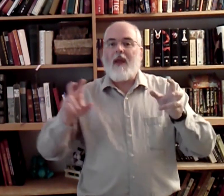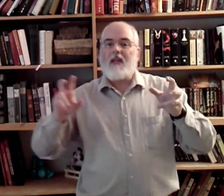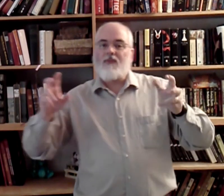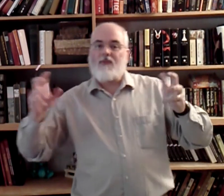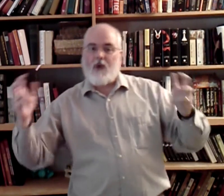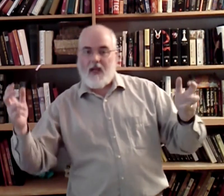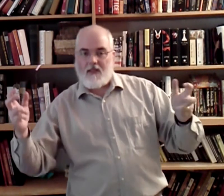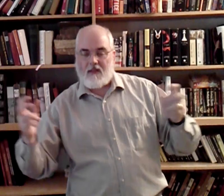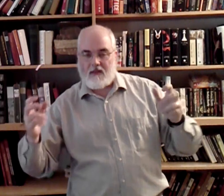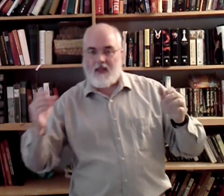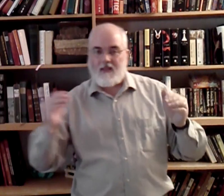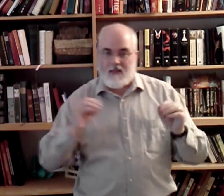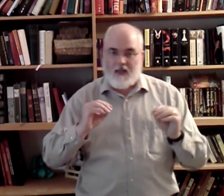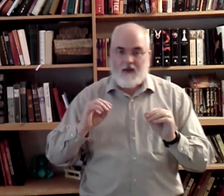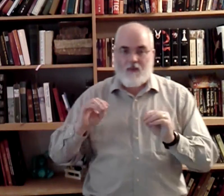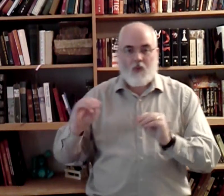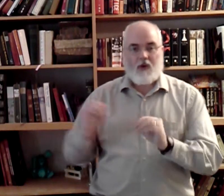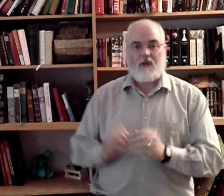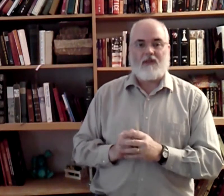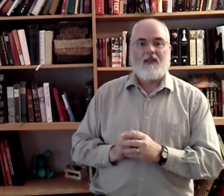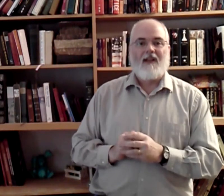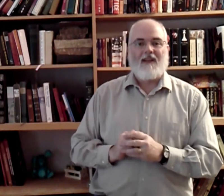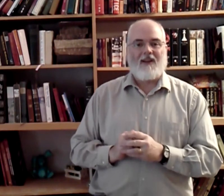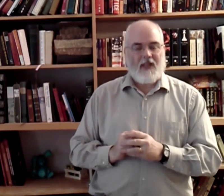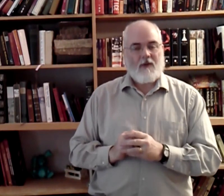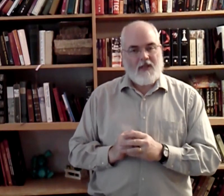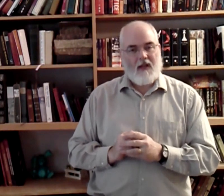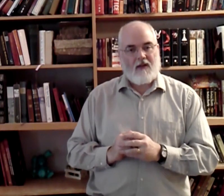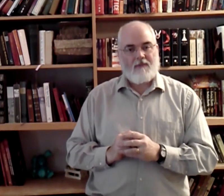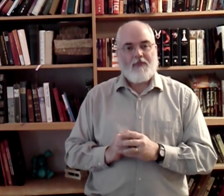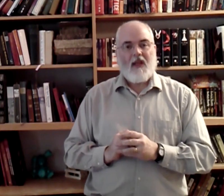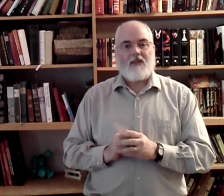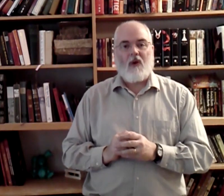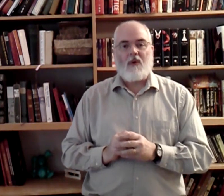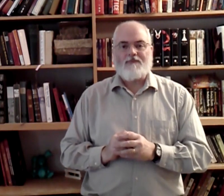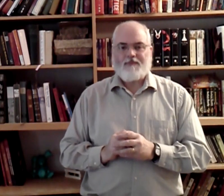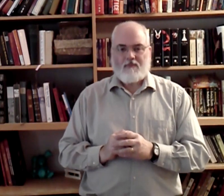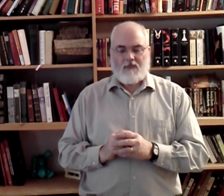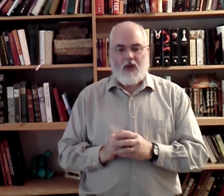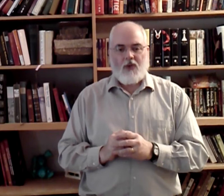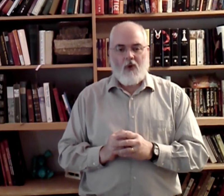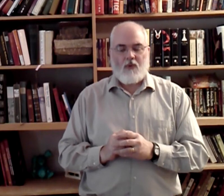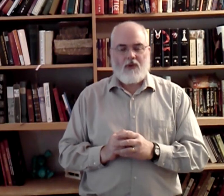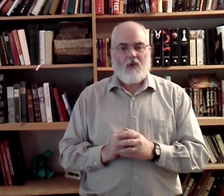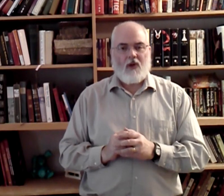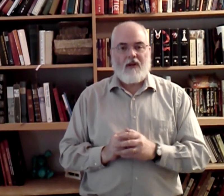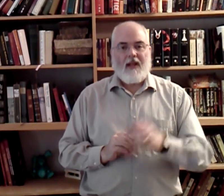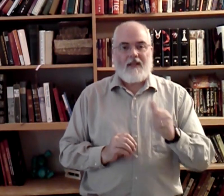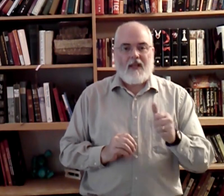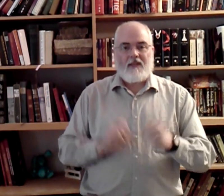as phrases instead of words. Understand what I'm saying there? So, don't learn, tis